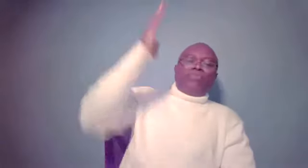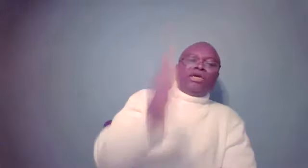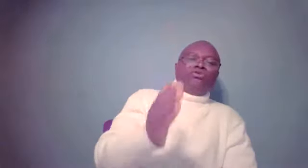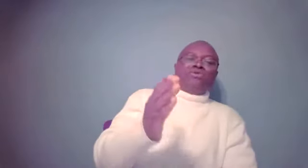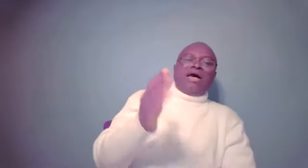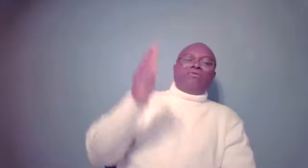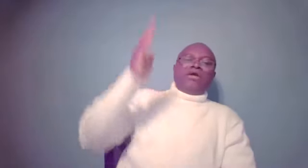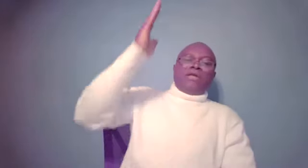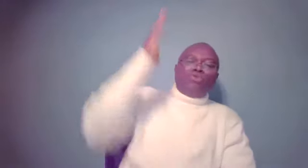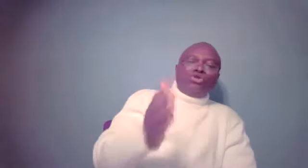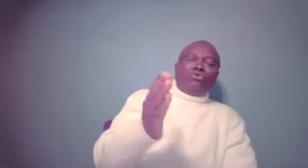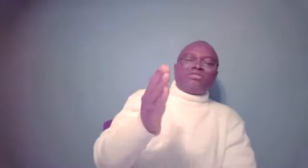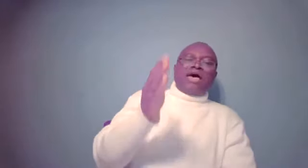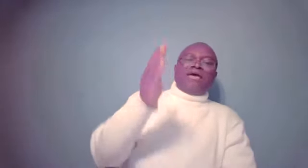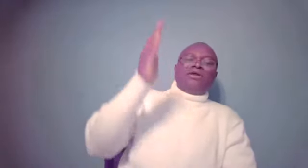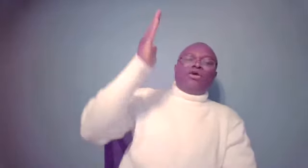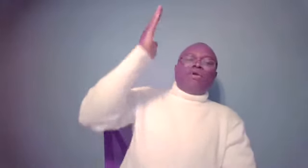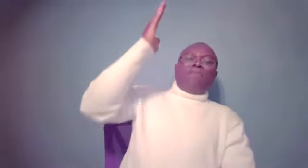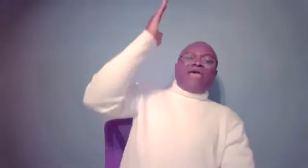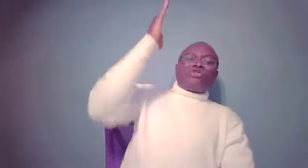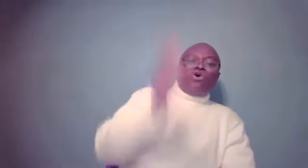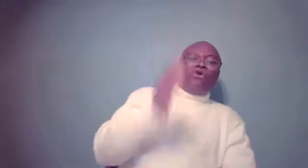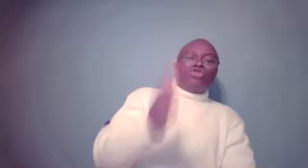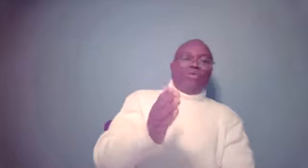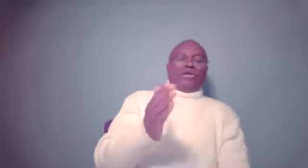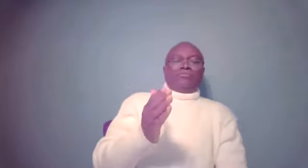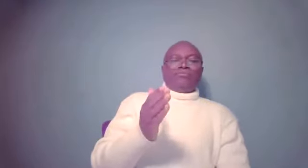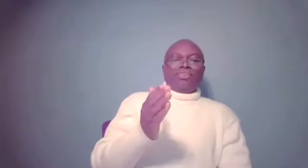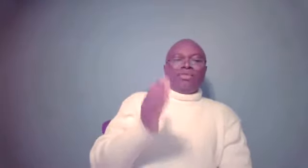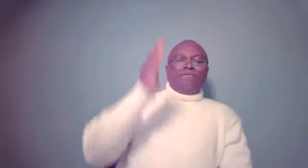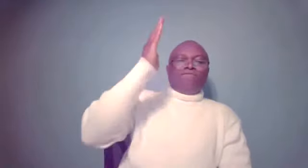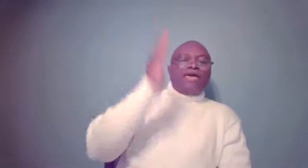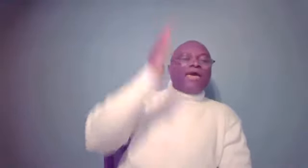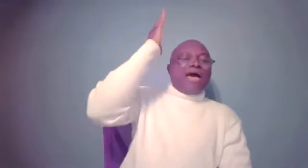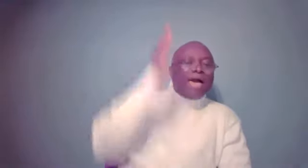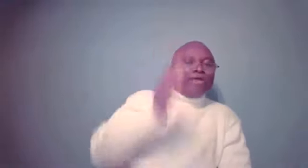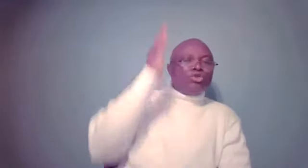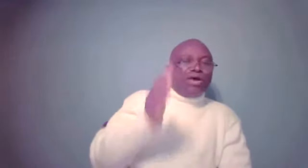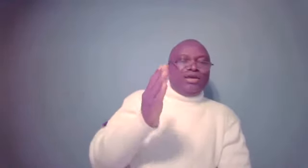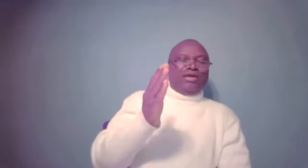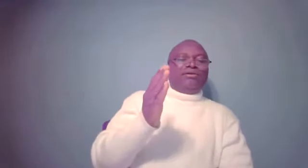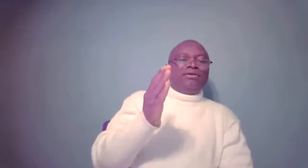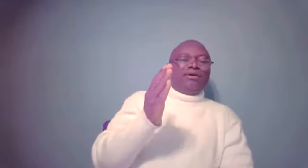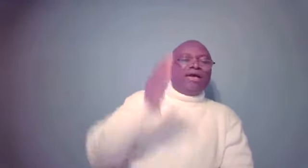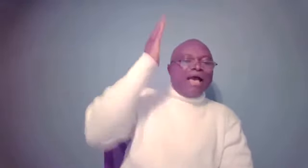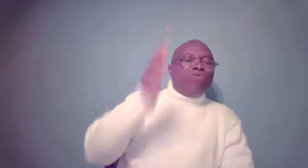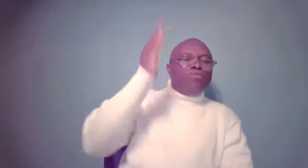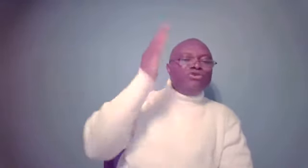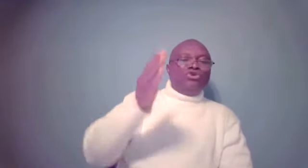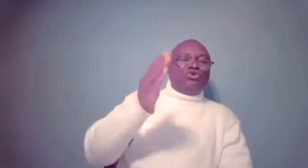bringing you down. They're pushing you aside. But by so doing, they are actually helping you